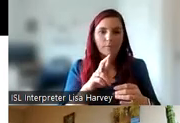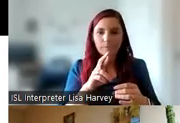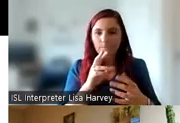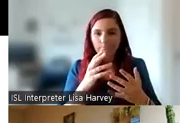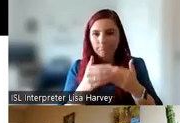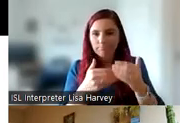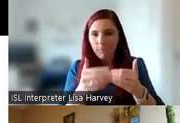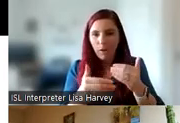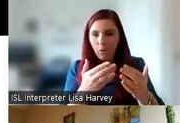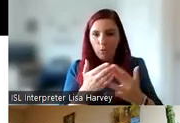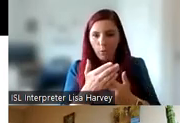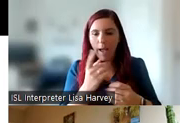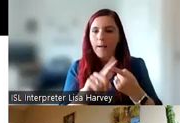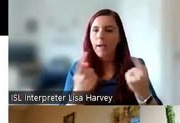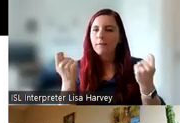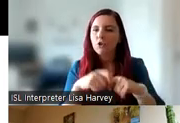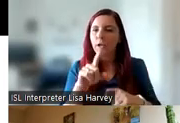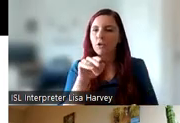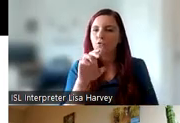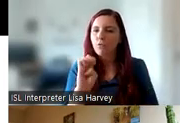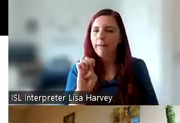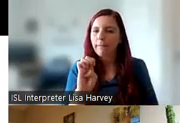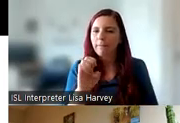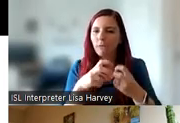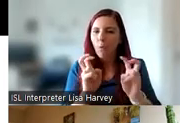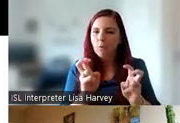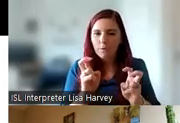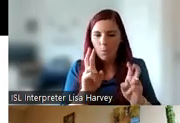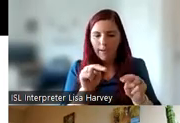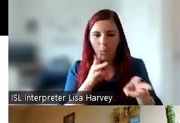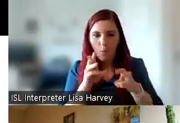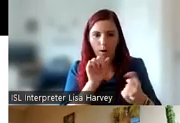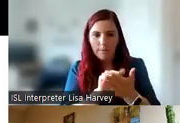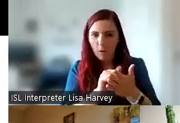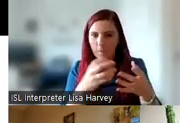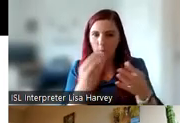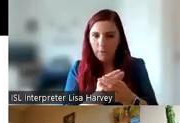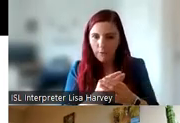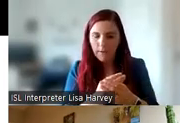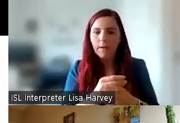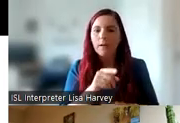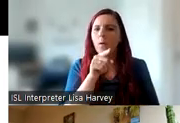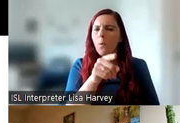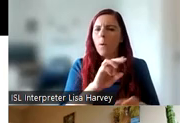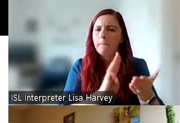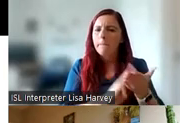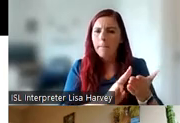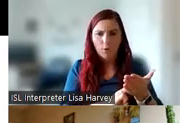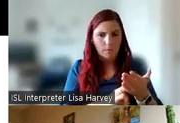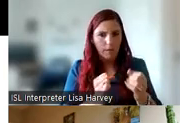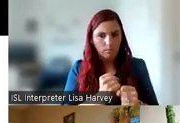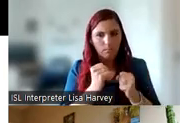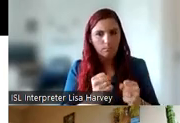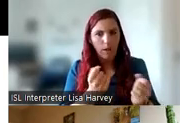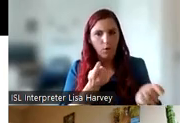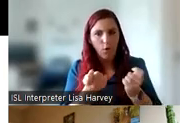shared Google Drive folder where we can work on documents together. The young adult panel members are really embedded in the governance of the